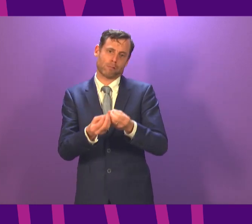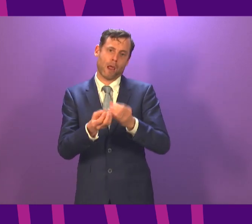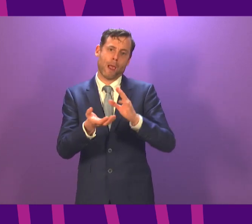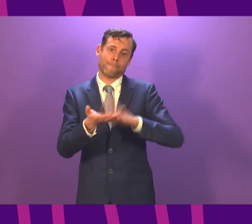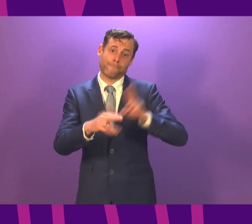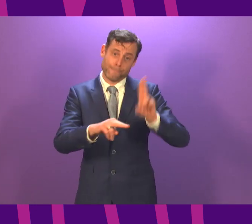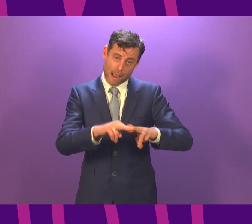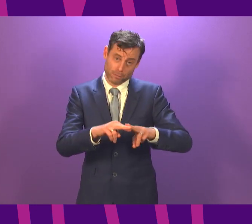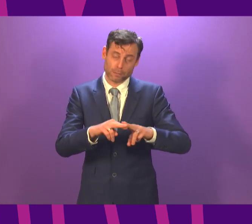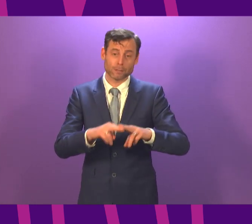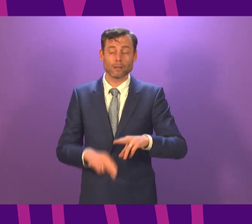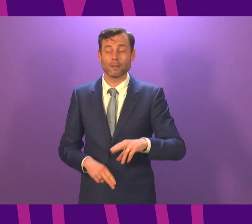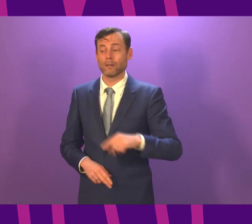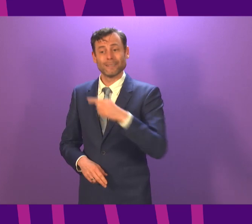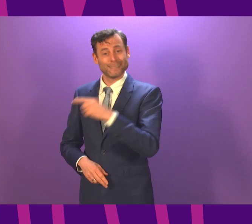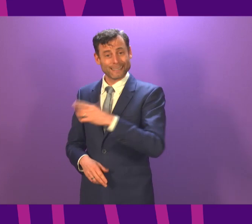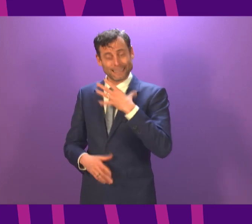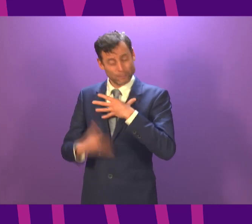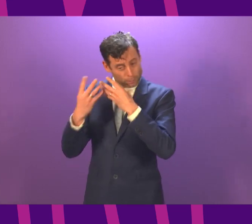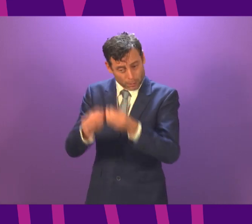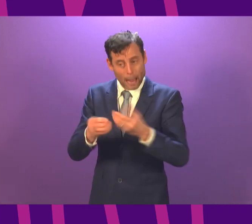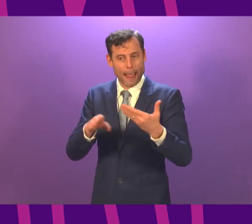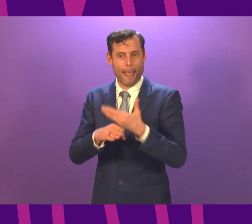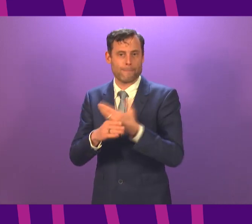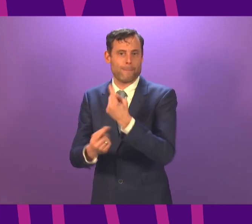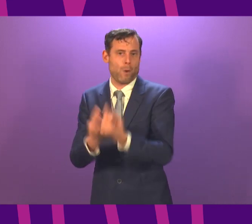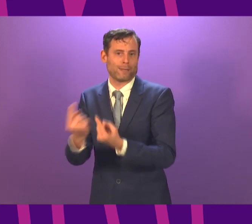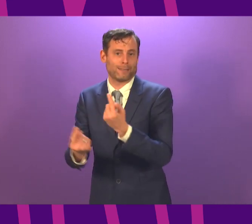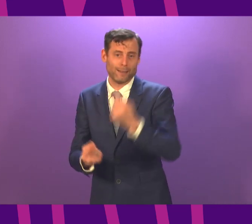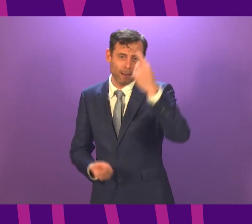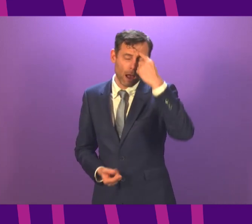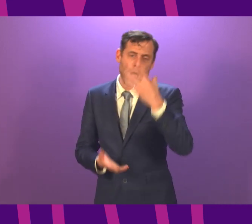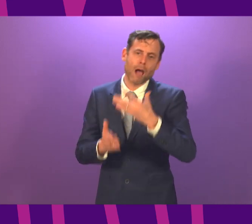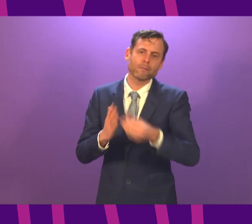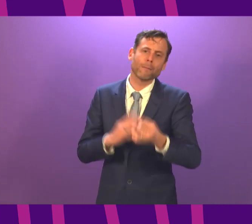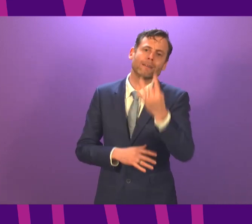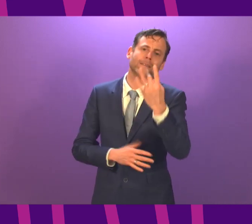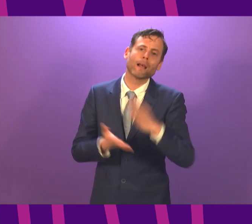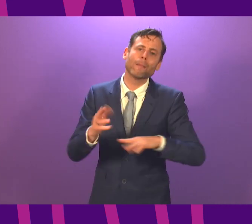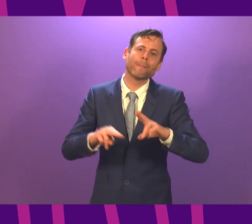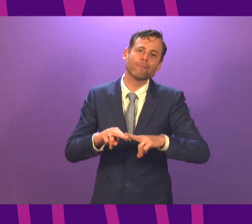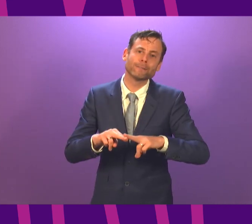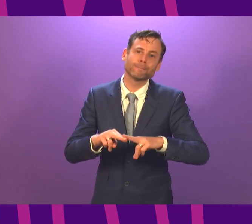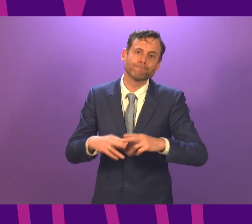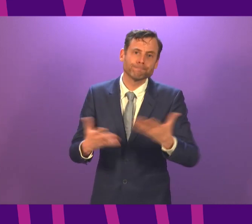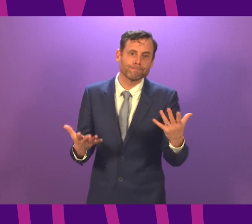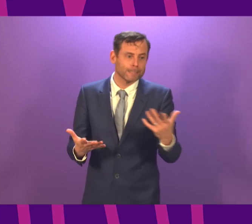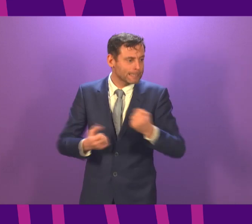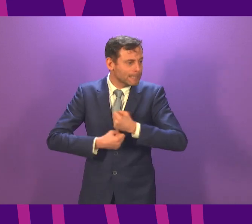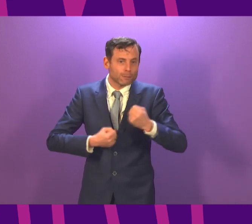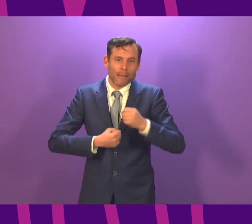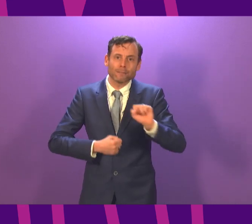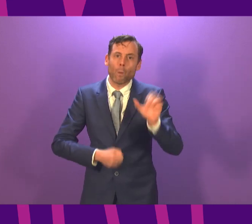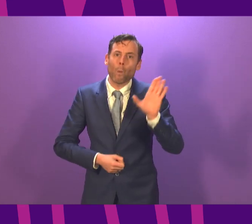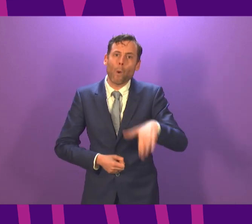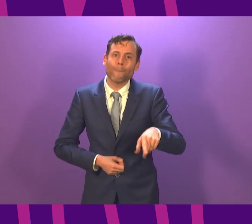And those needs will be particularly significant, especially for single parents, those in cramped conditions, and those